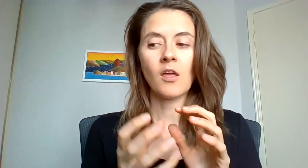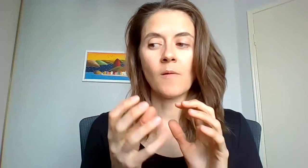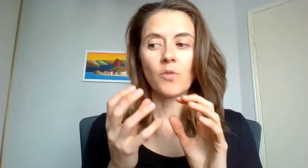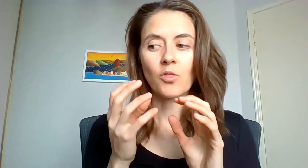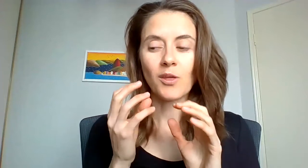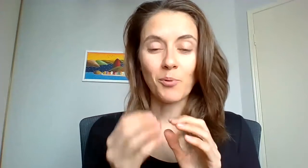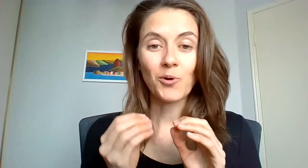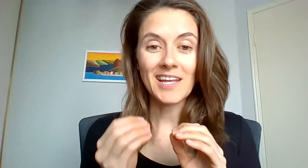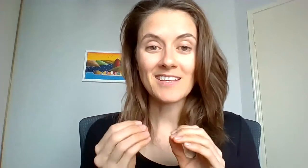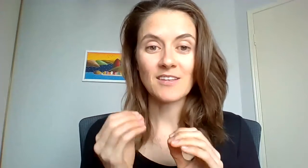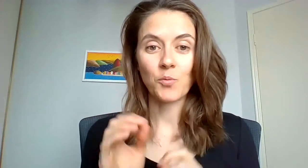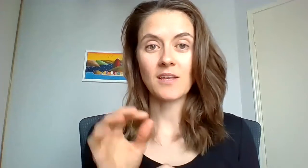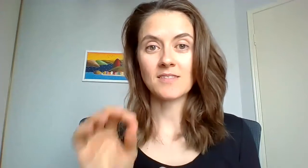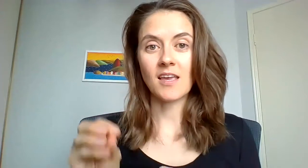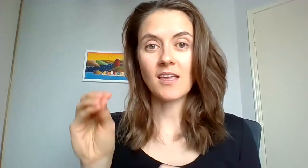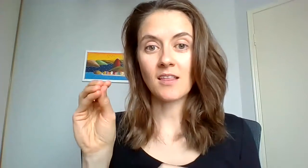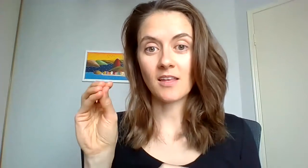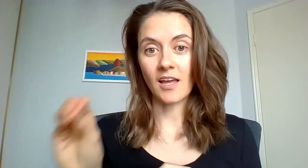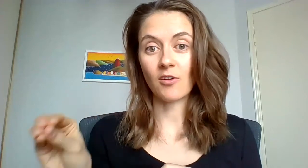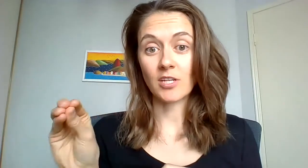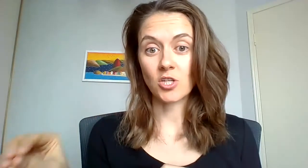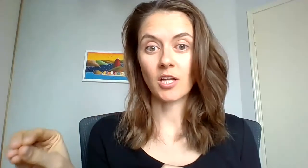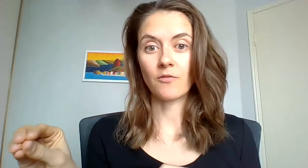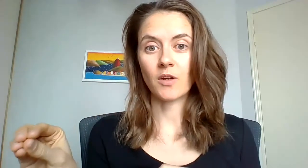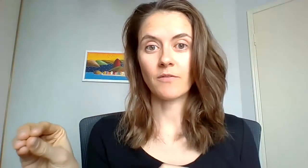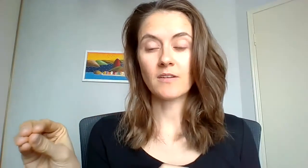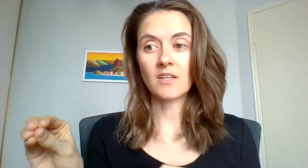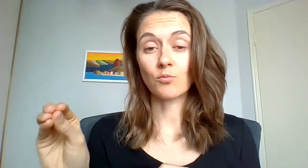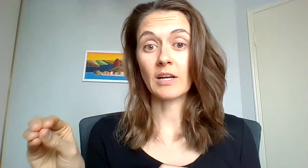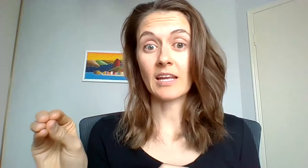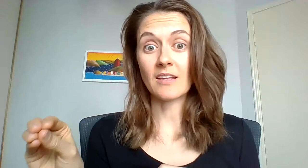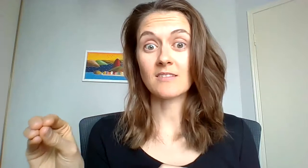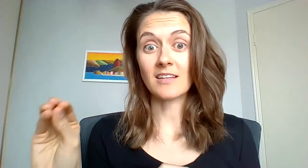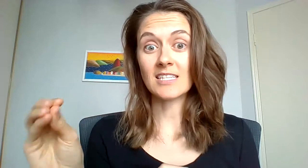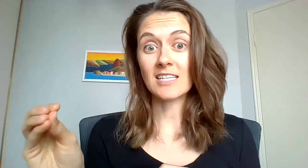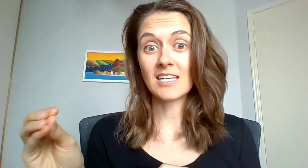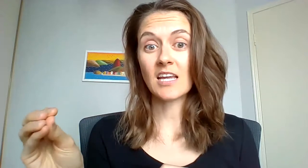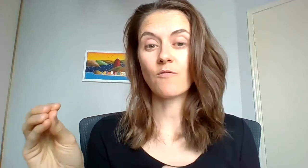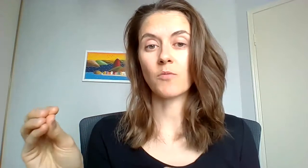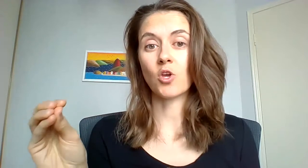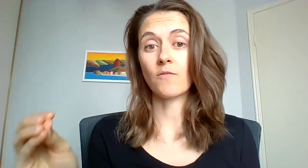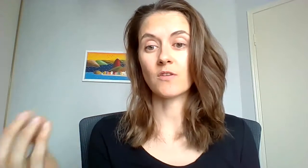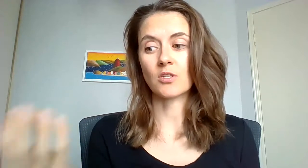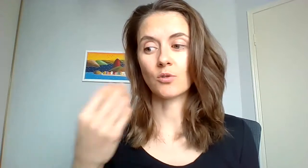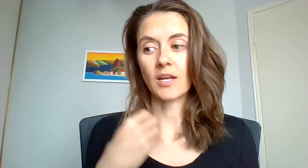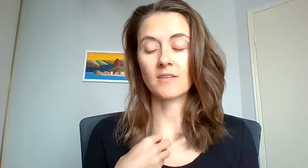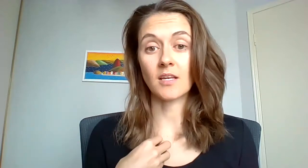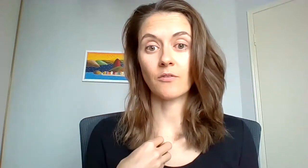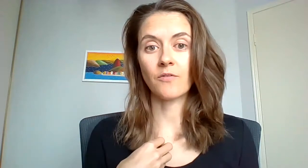the point is if we see the angry child in front of us, it really is that ding ding ding from the universe to look at ourself,